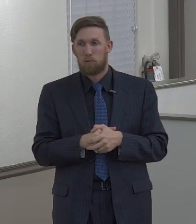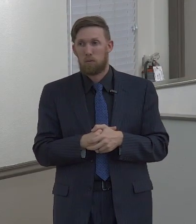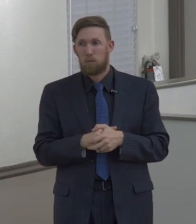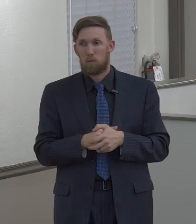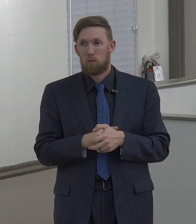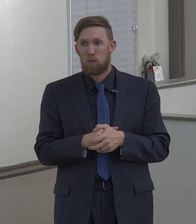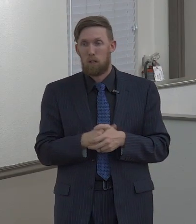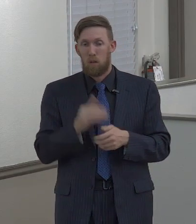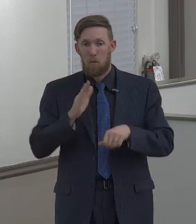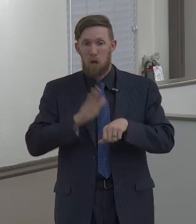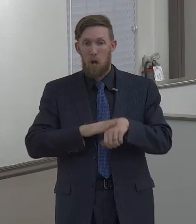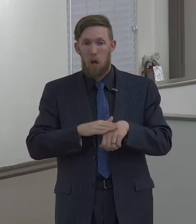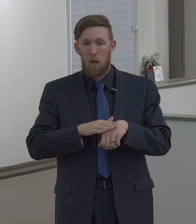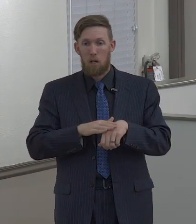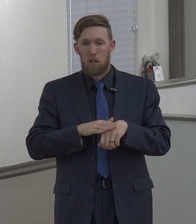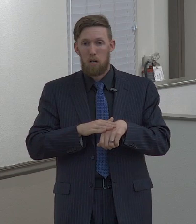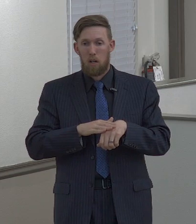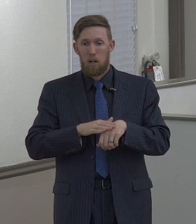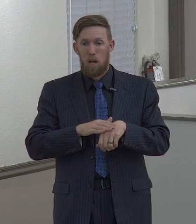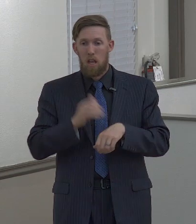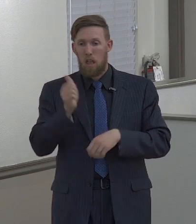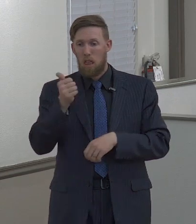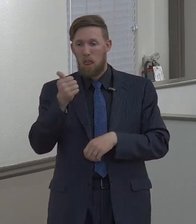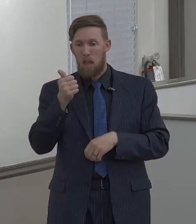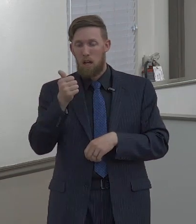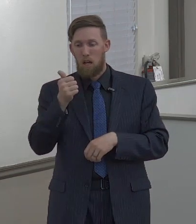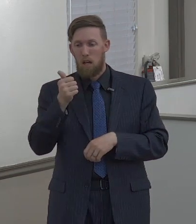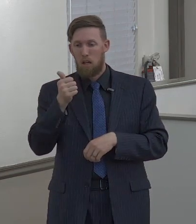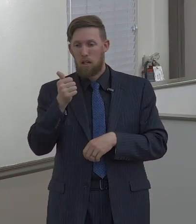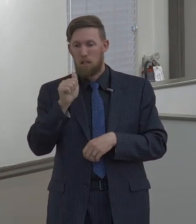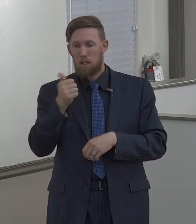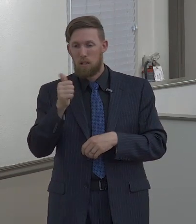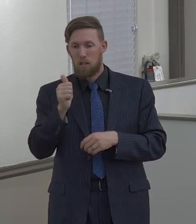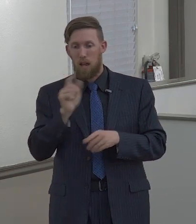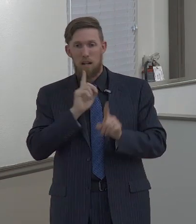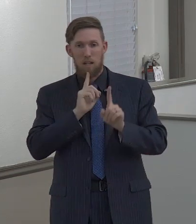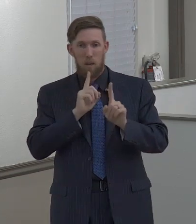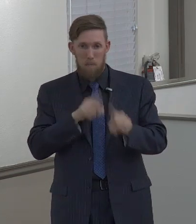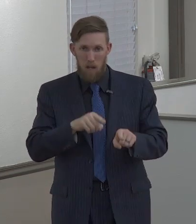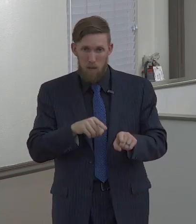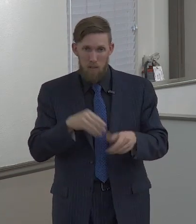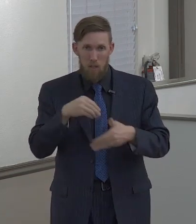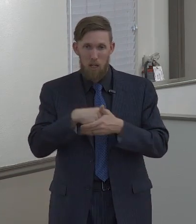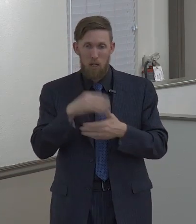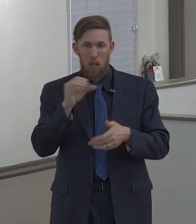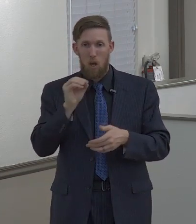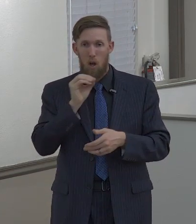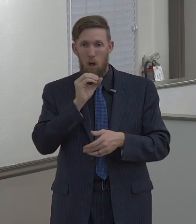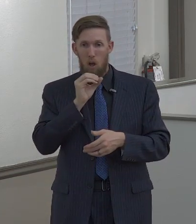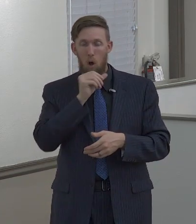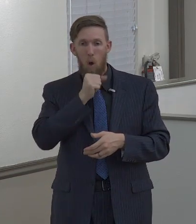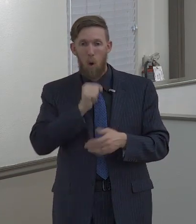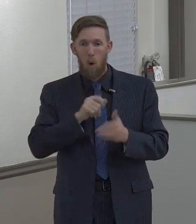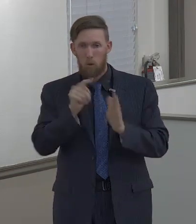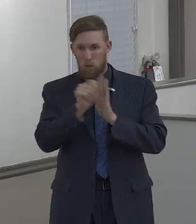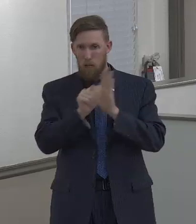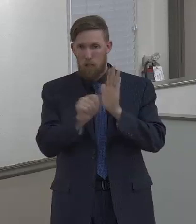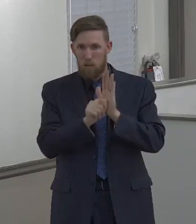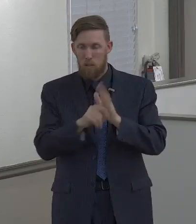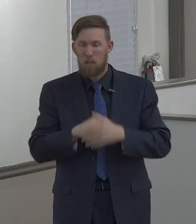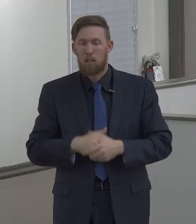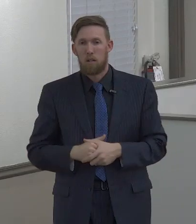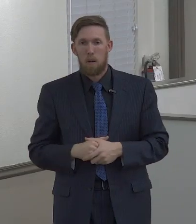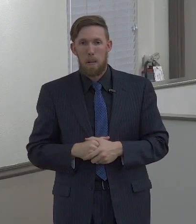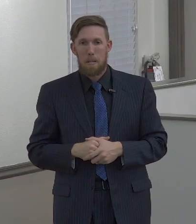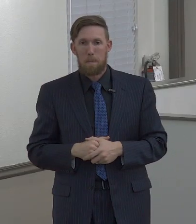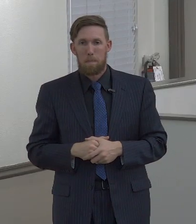Made God's top ten. He put it in his top ten commandments. Thou shalt not